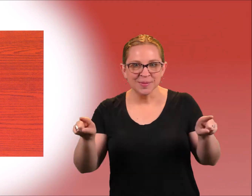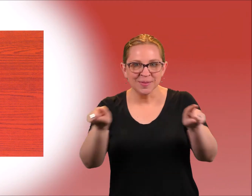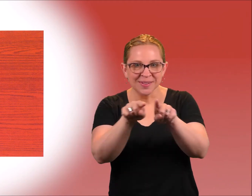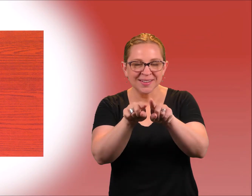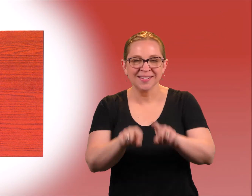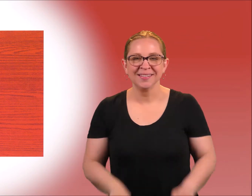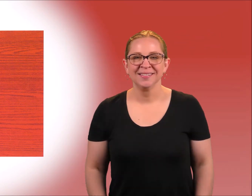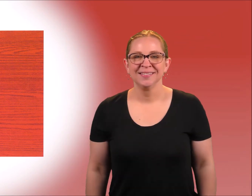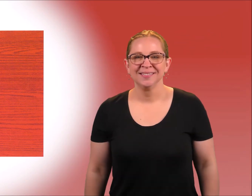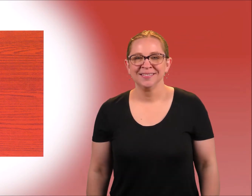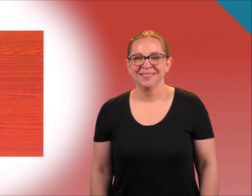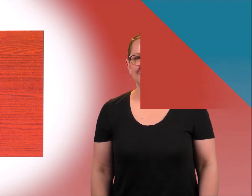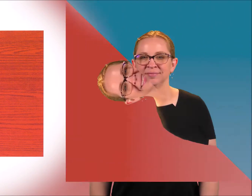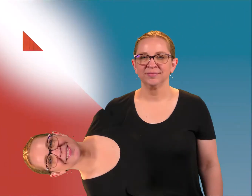This is a square.